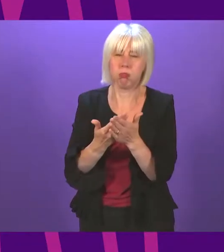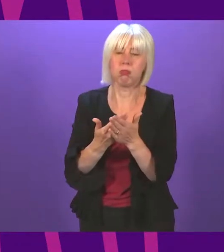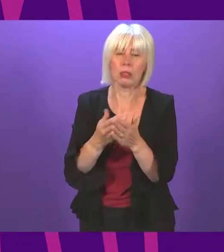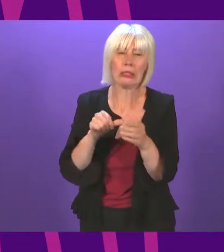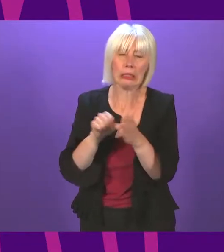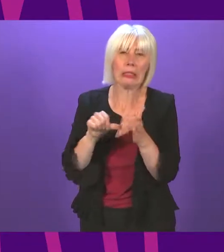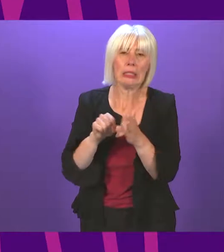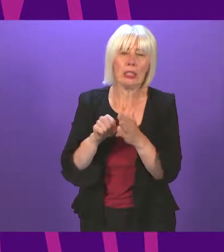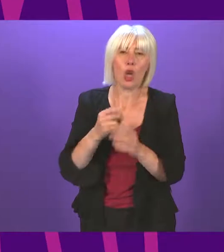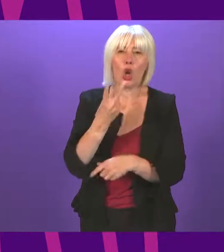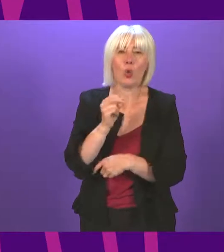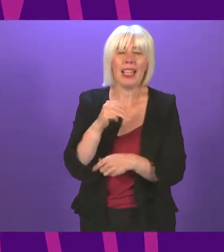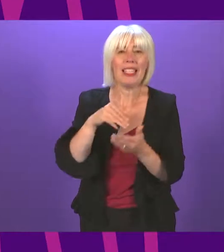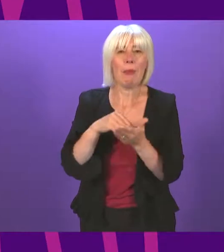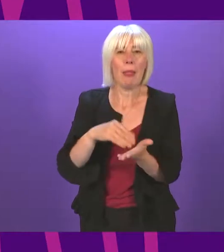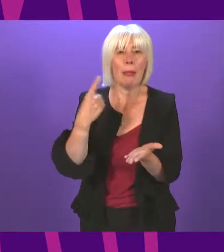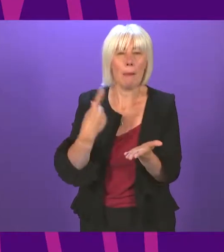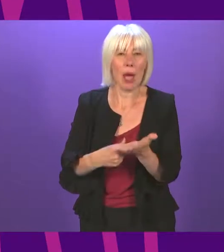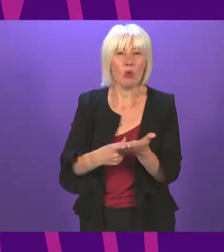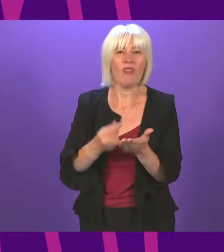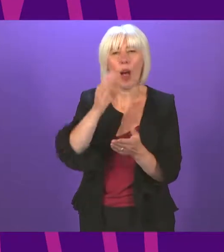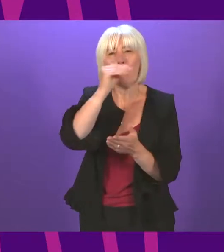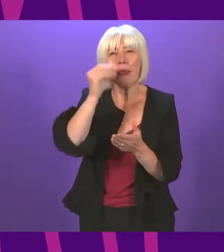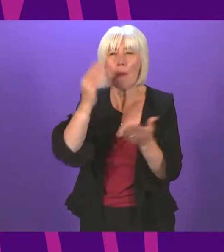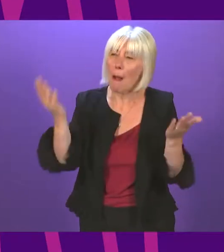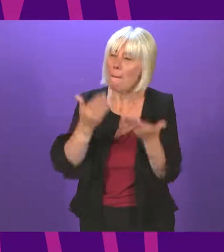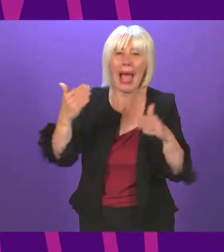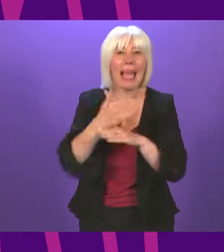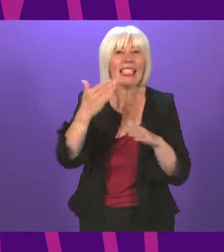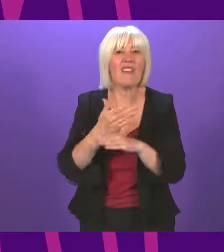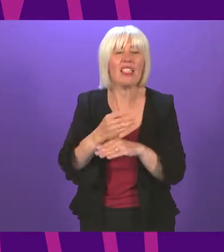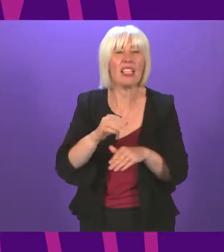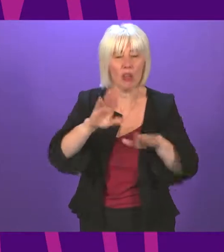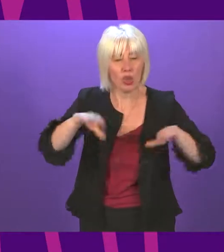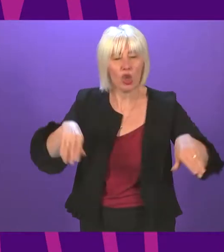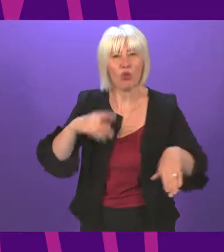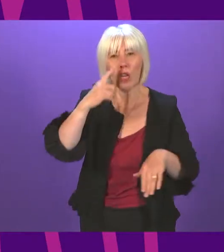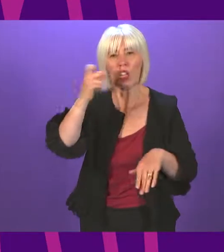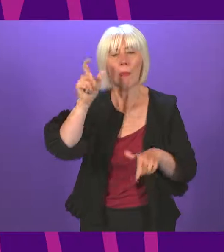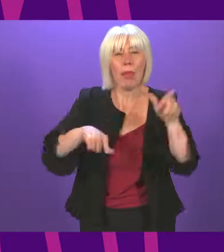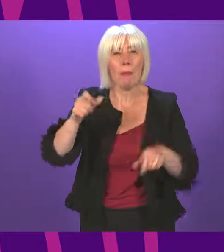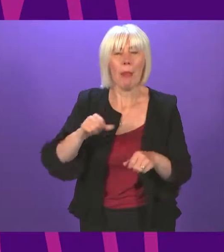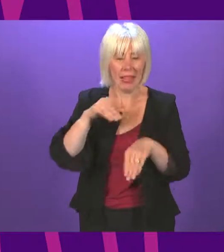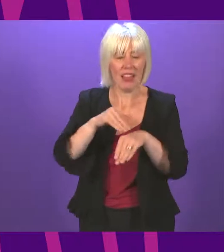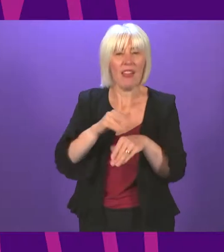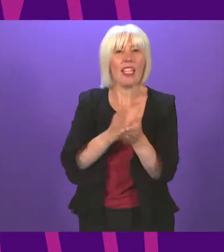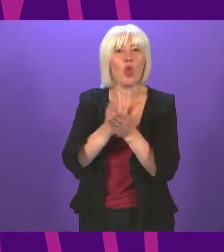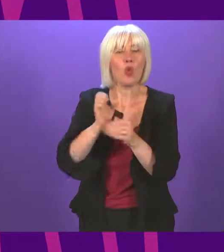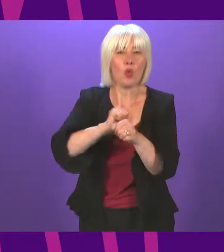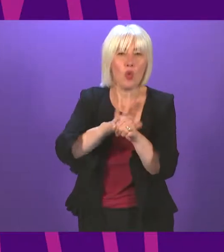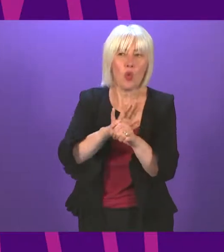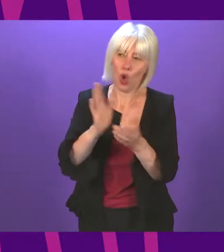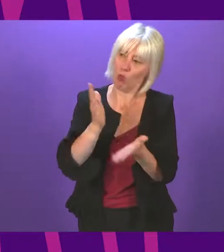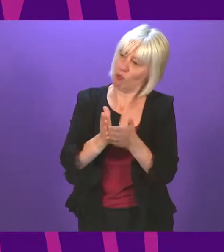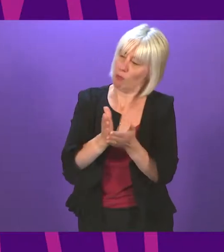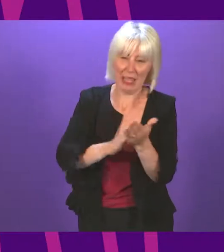We provided £20 million for a summer offer of activities for children and young people most affected by Covid, to reconnect, to have fun and to